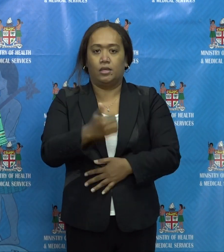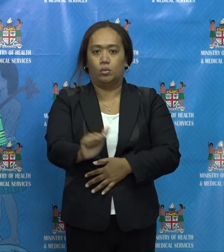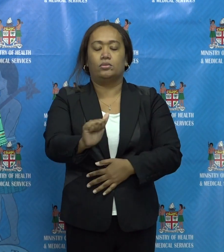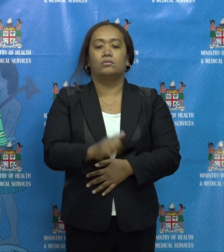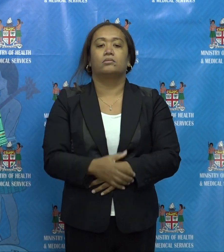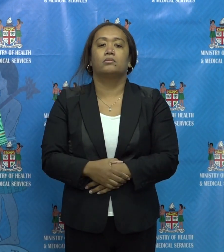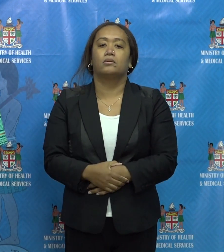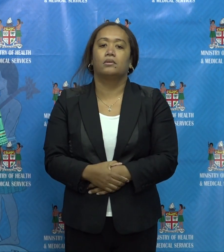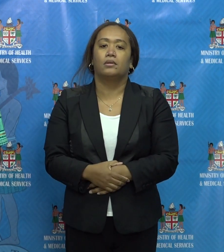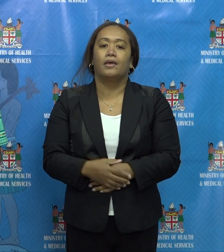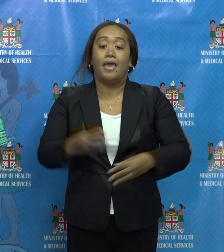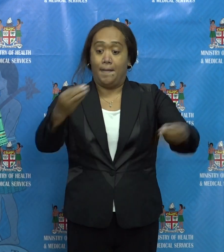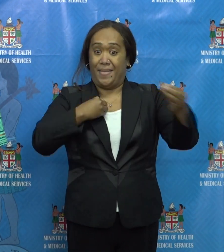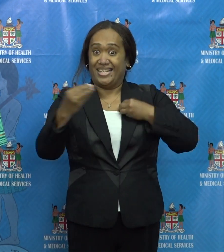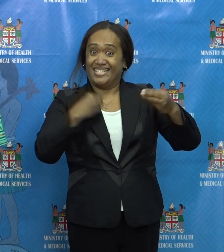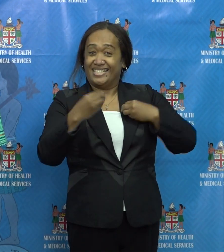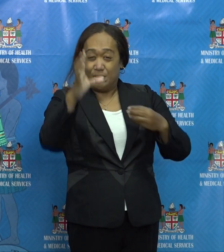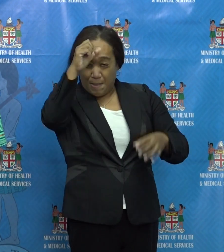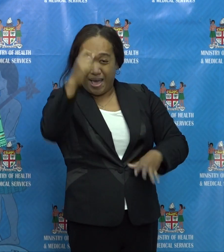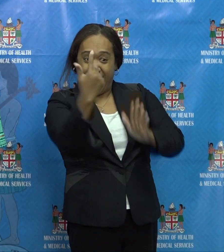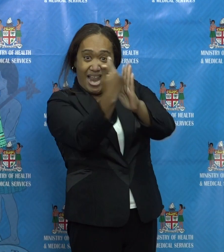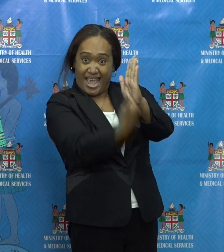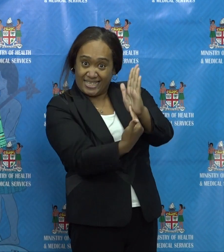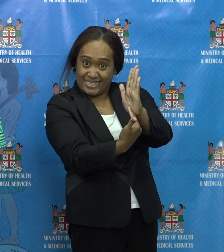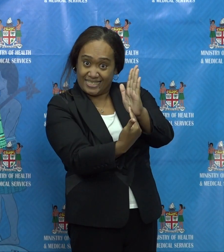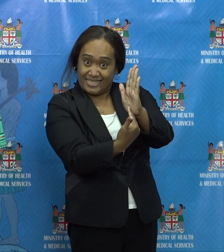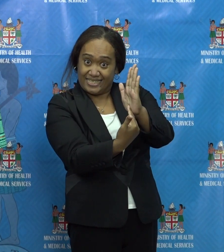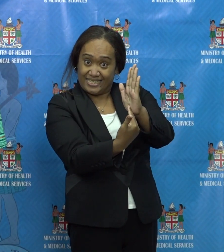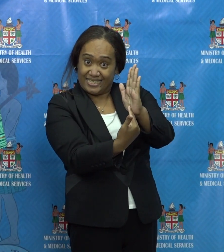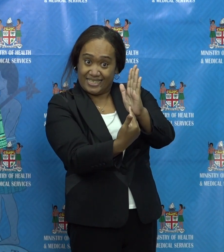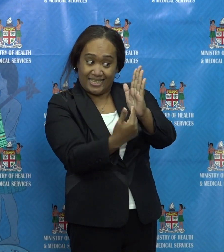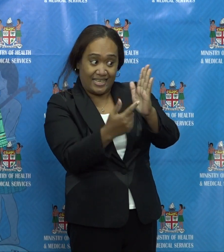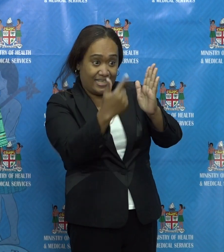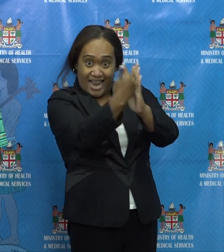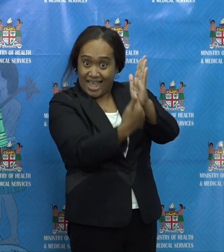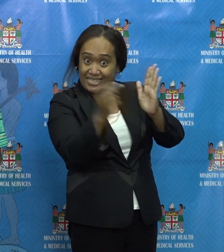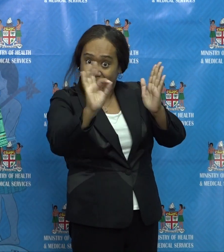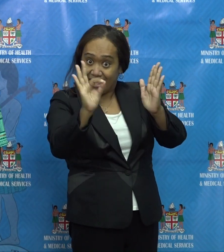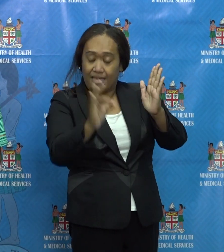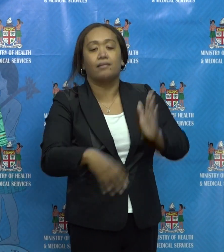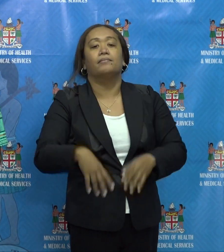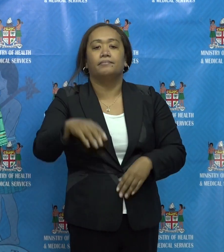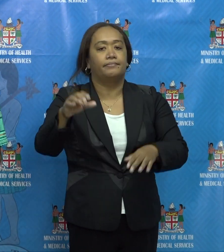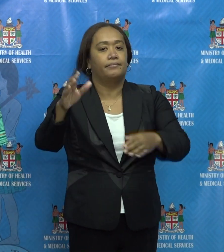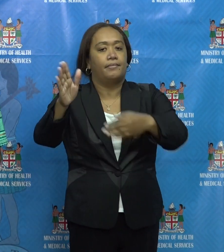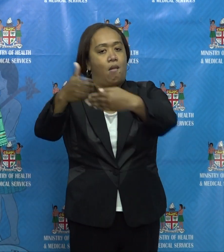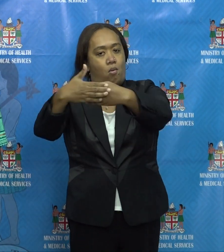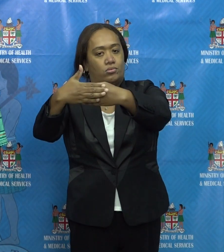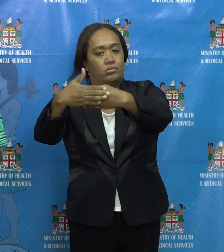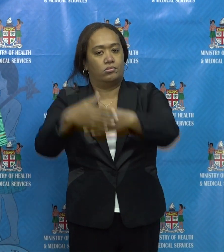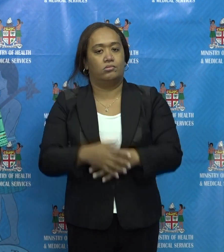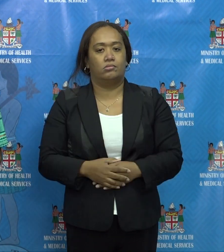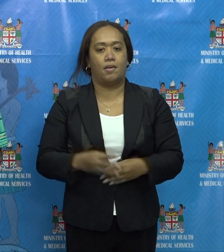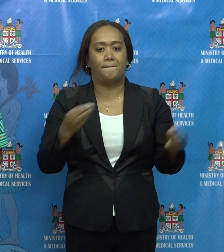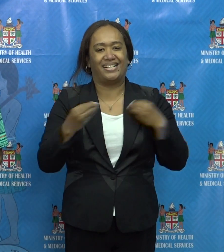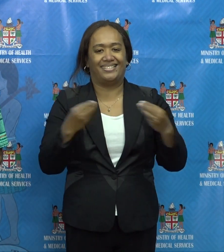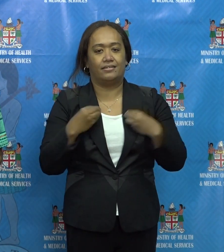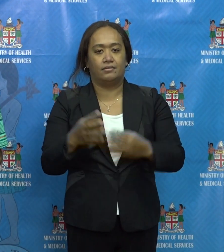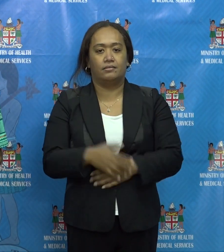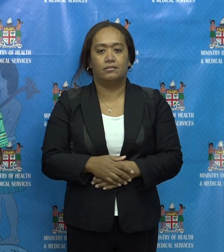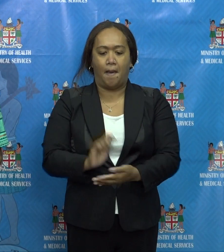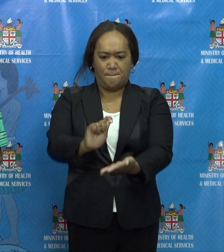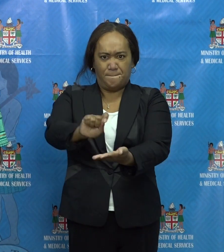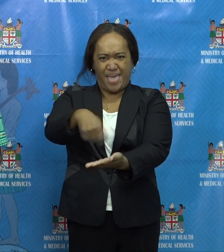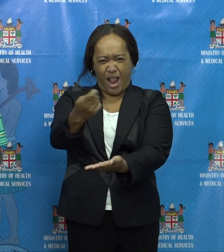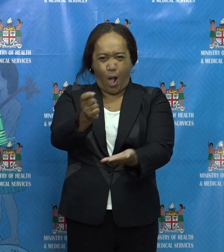Businesses that are not on the list of essential services should not open. You should not share takis,